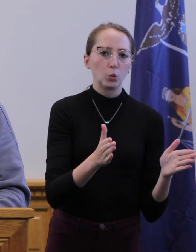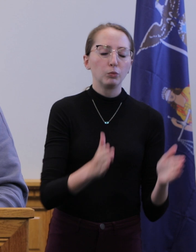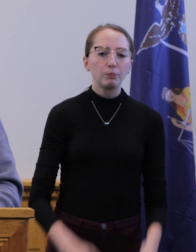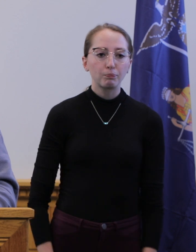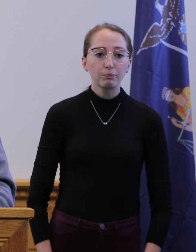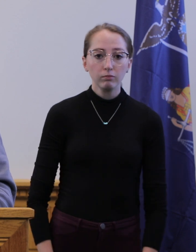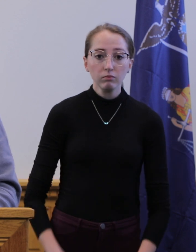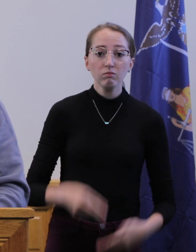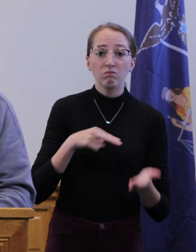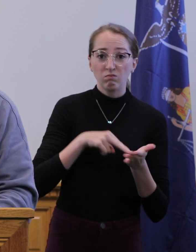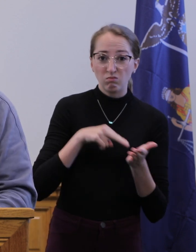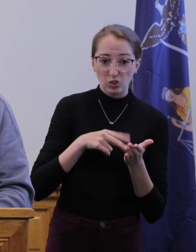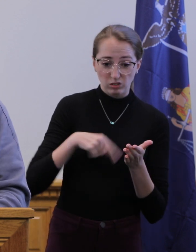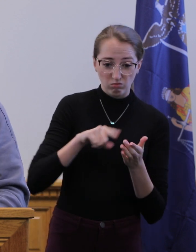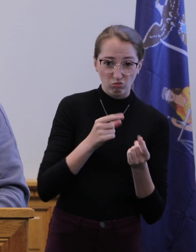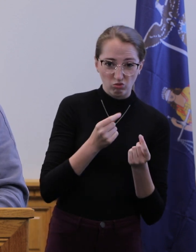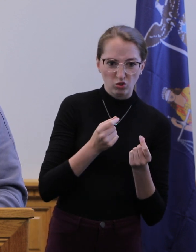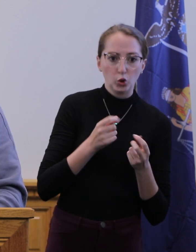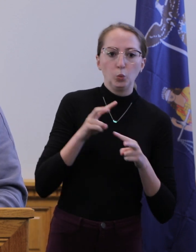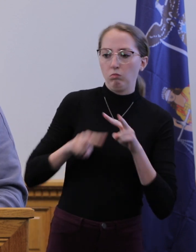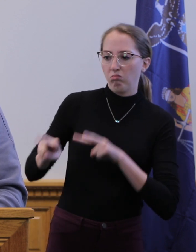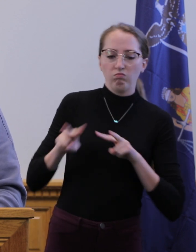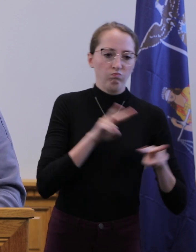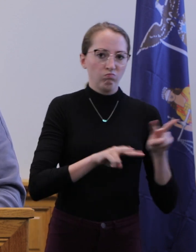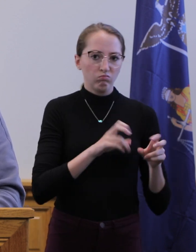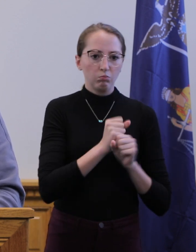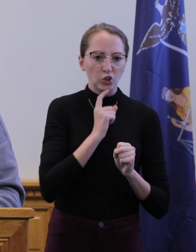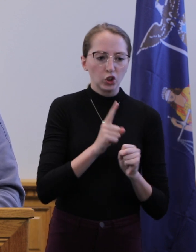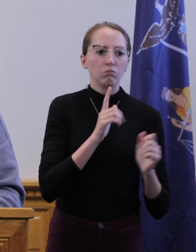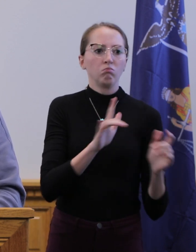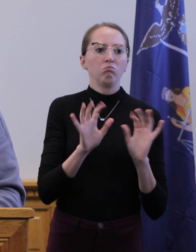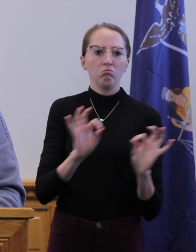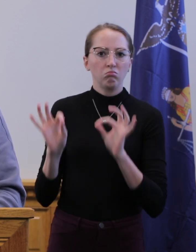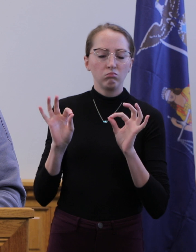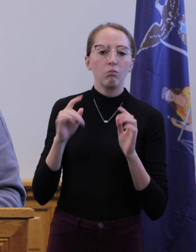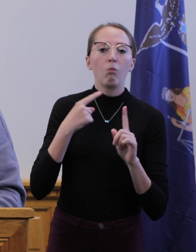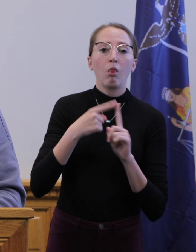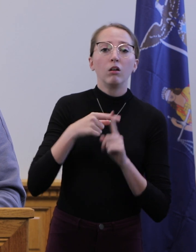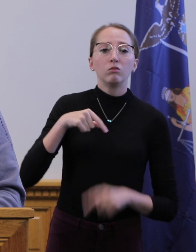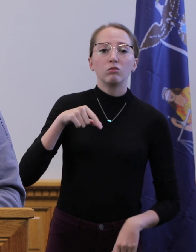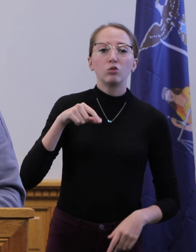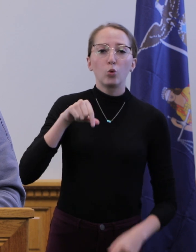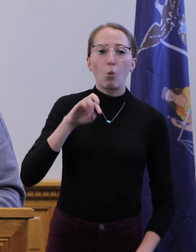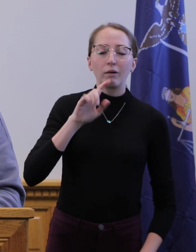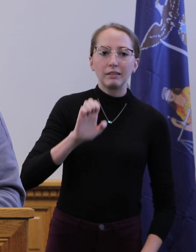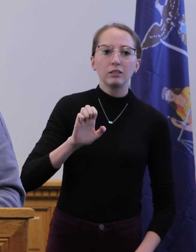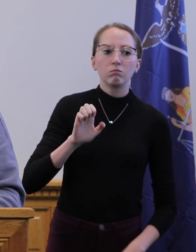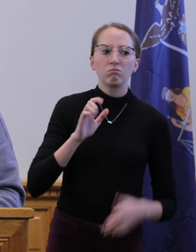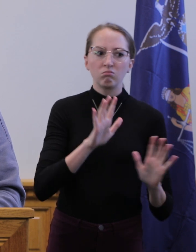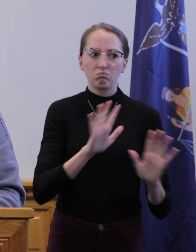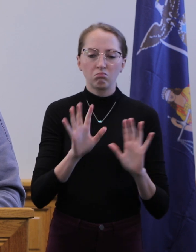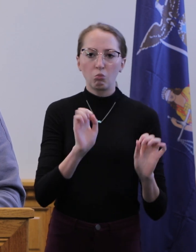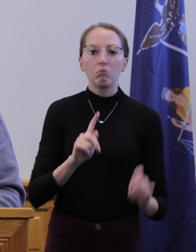Nurses check on people in isolation daily, and New York State contact tracers contact those in quarantine each day to monitor their